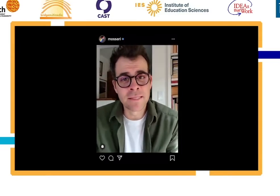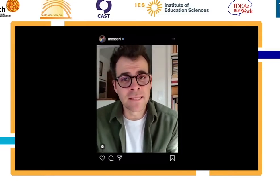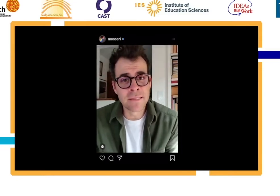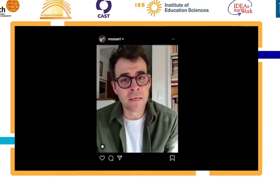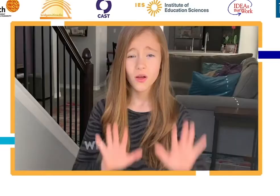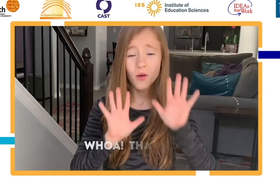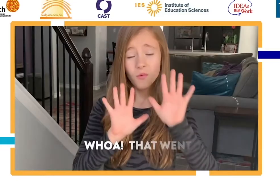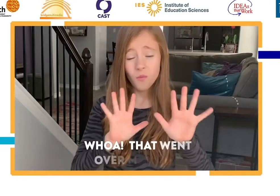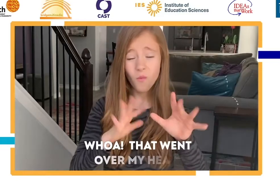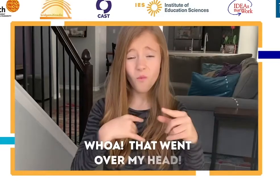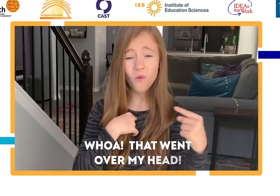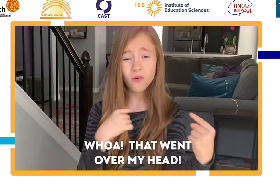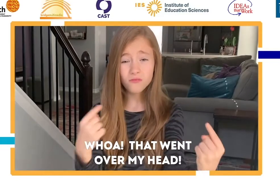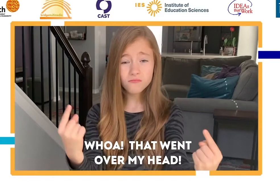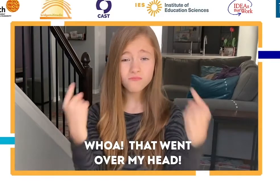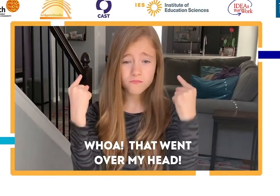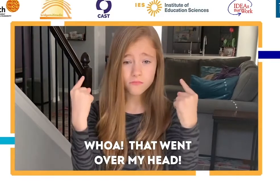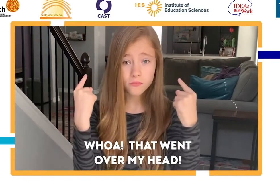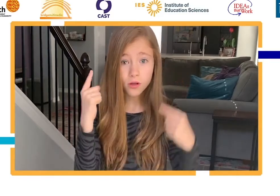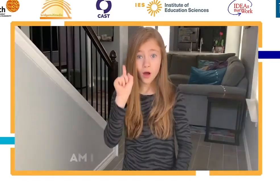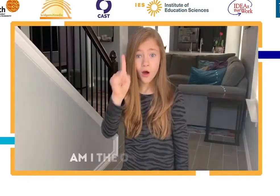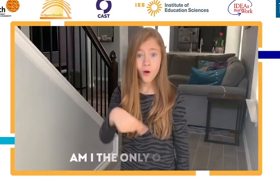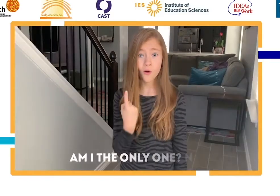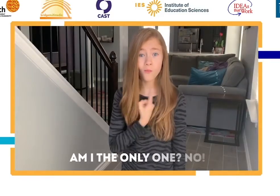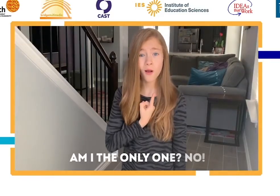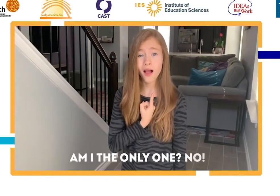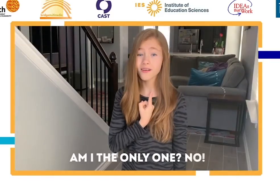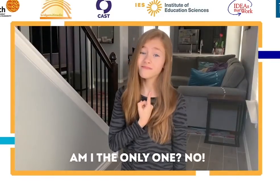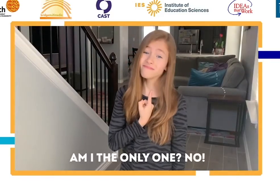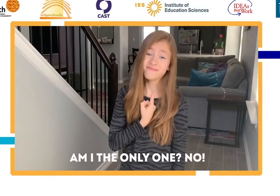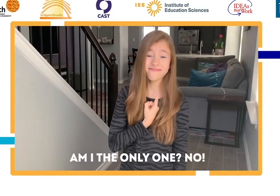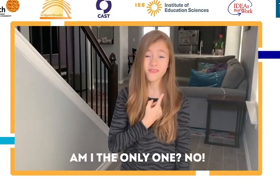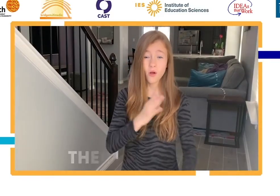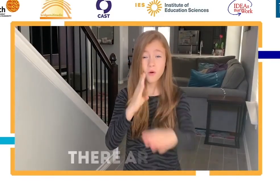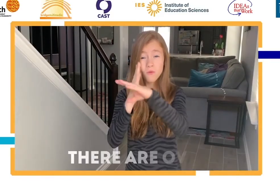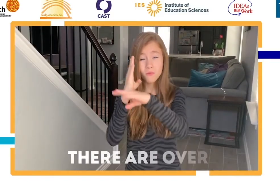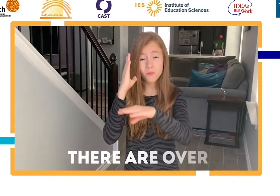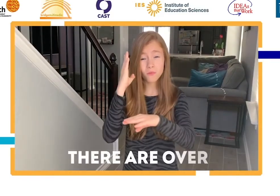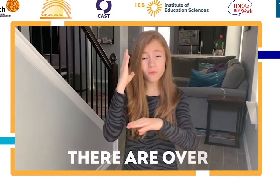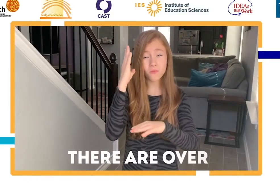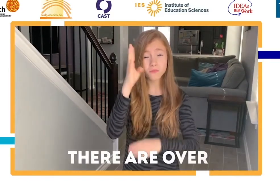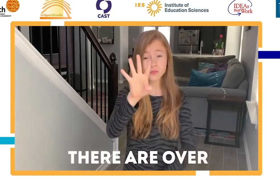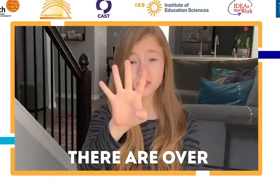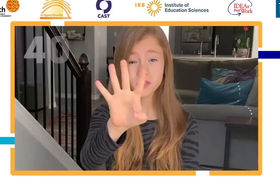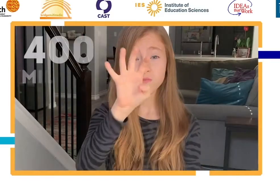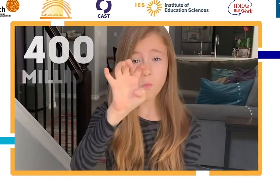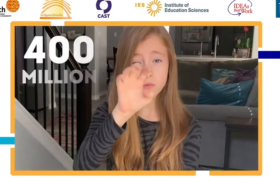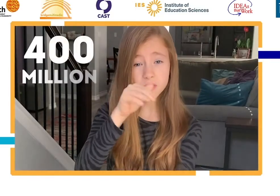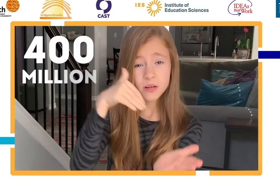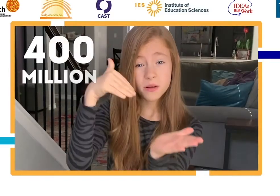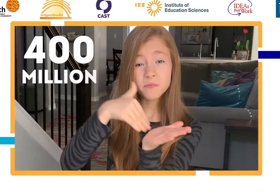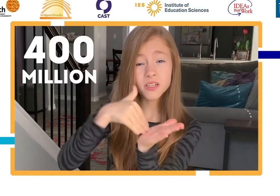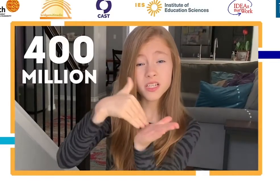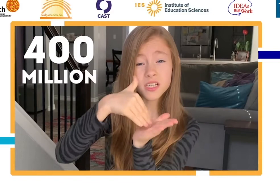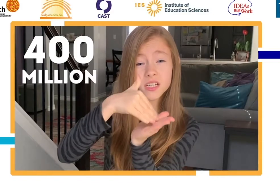cities that are. Whoa, that went over my head. Am I the only one? No. There are over 400 million